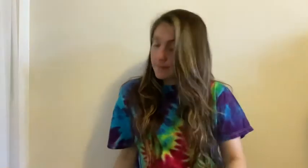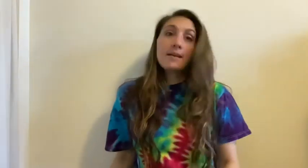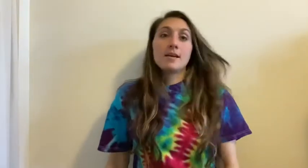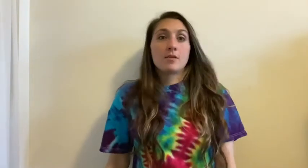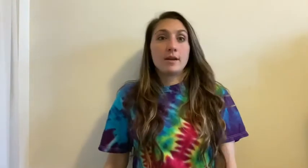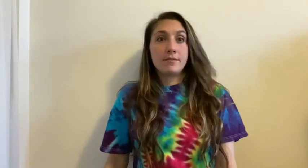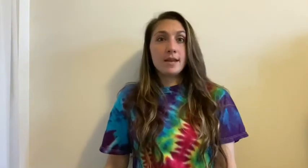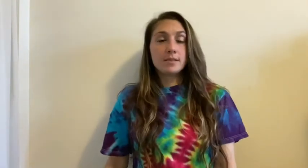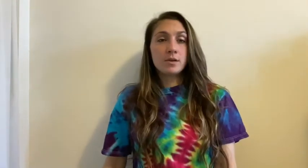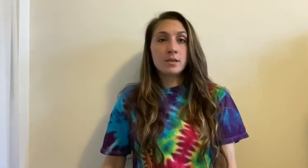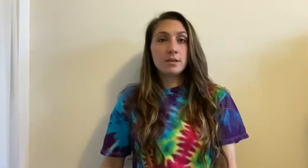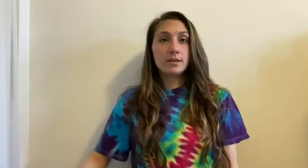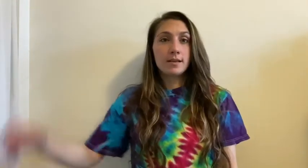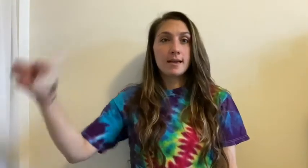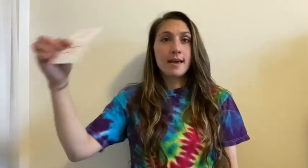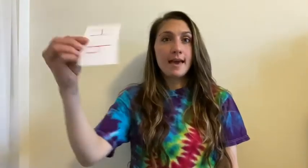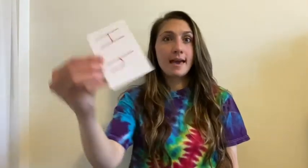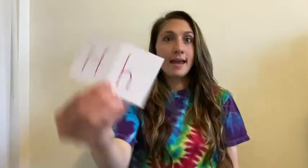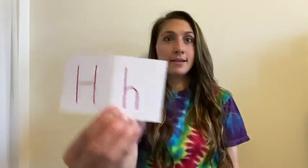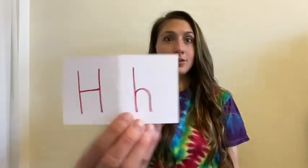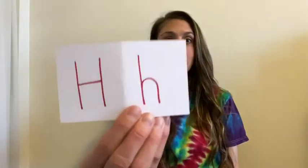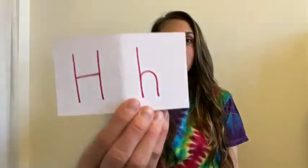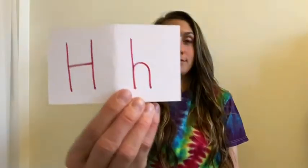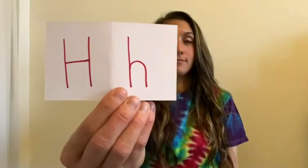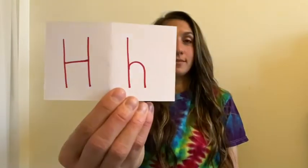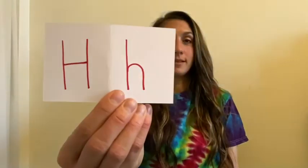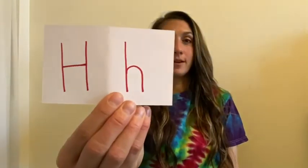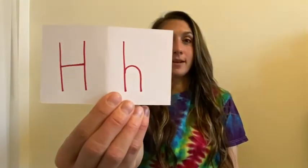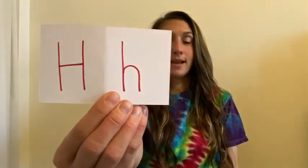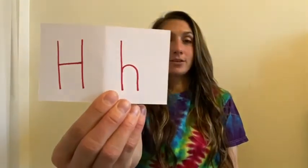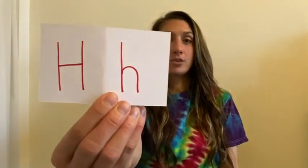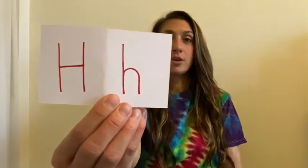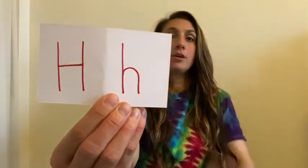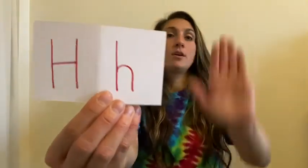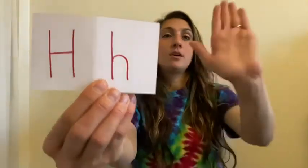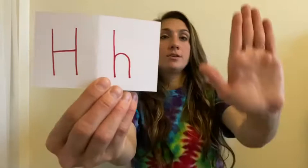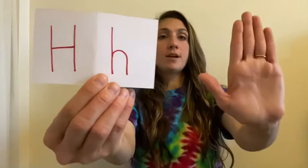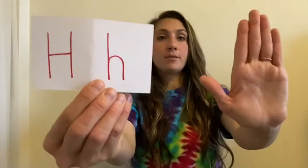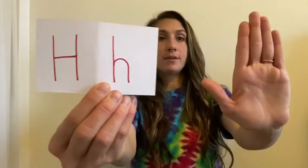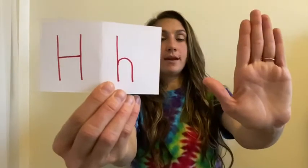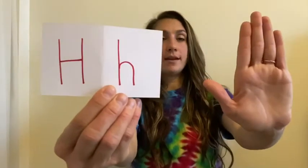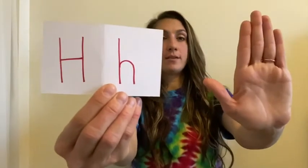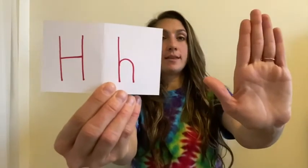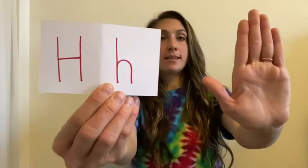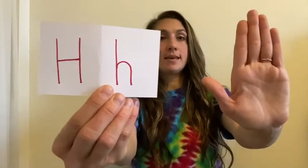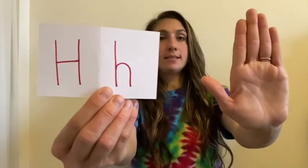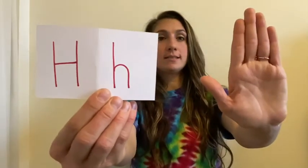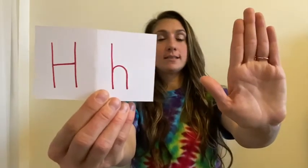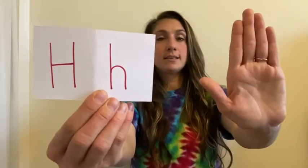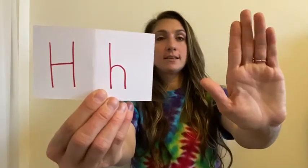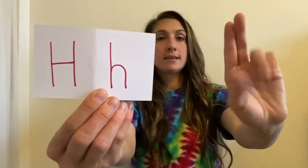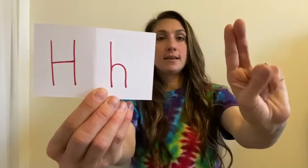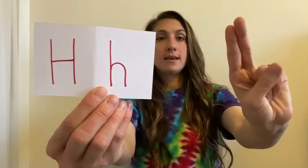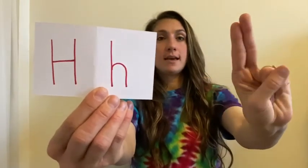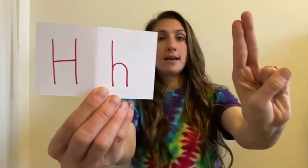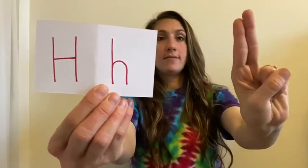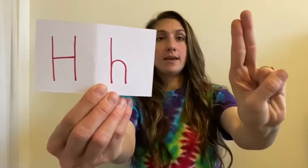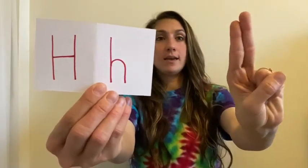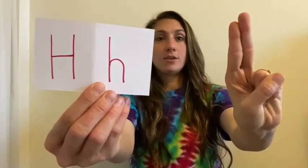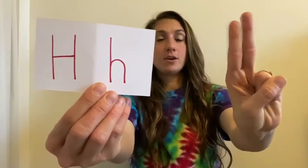Ready for the next one? H. Letter H. Start with your hand like this, and then you're gonna